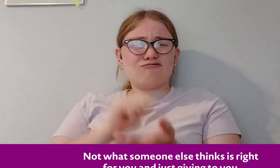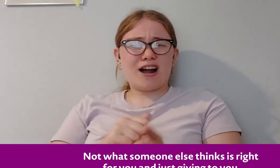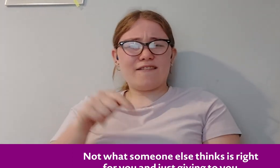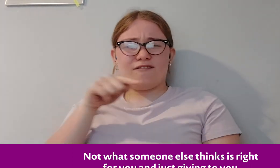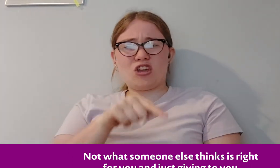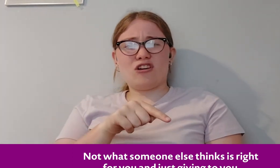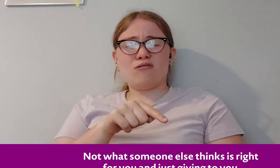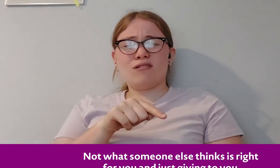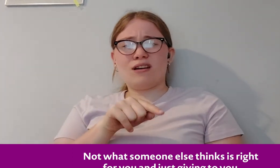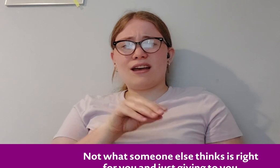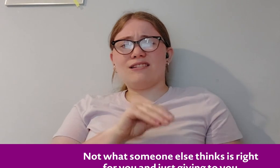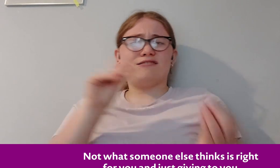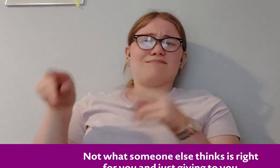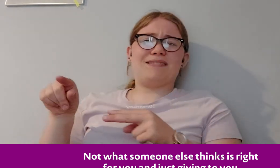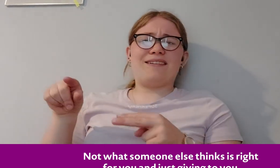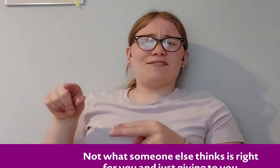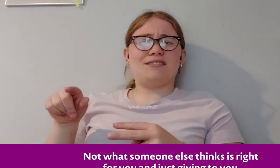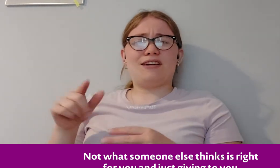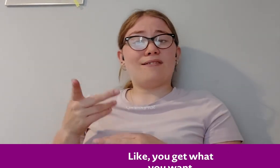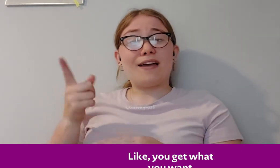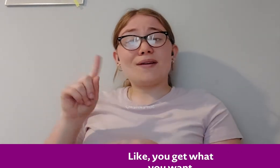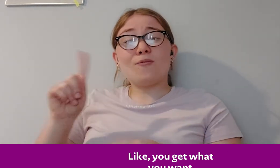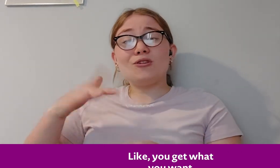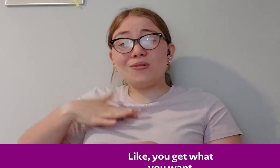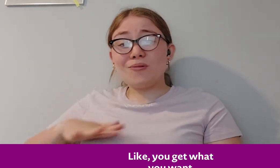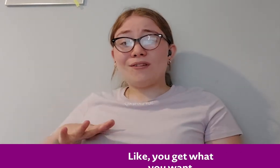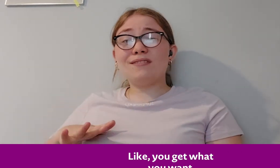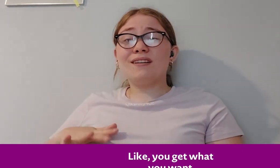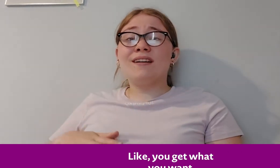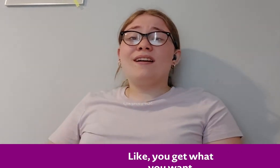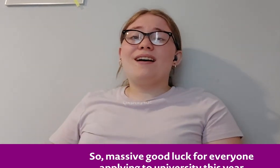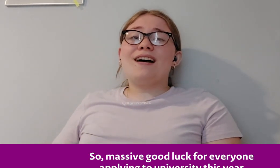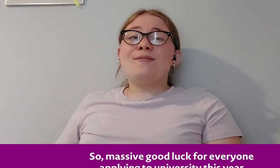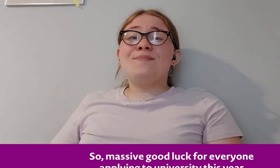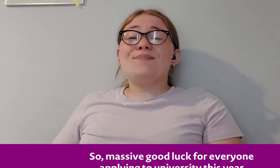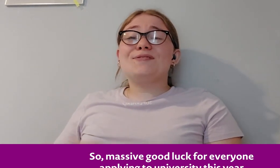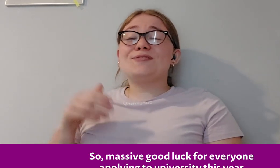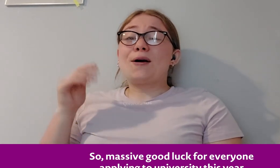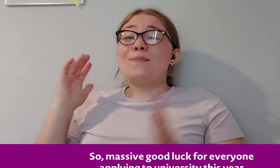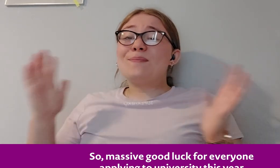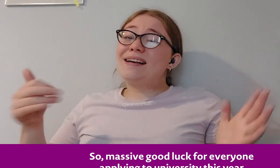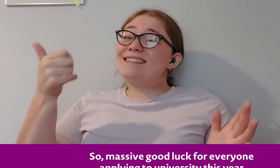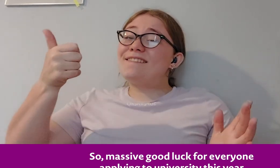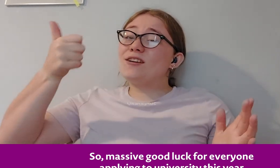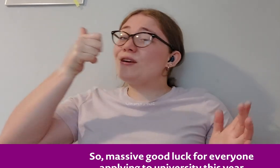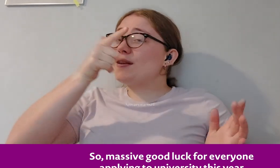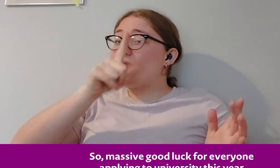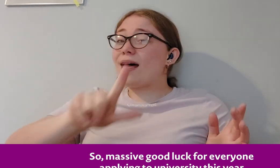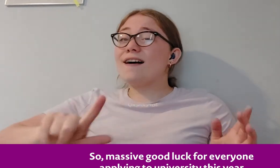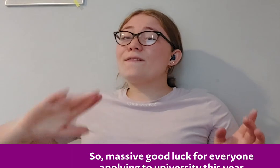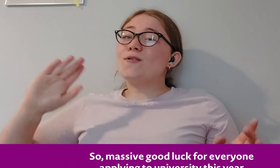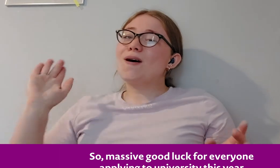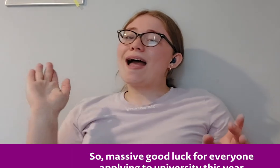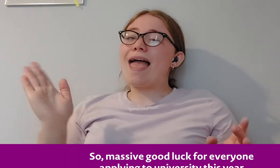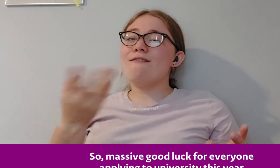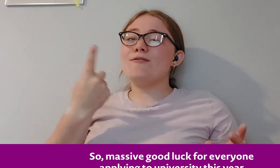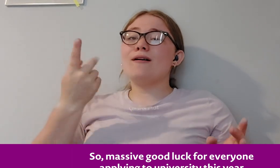right for you and just giving to you like you get what you want. So massive good luck for everyone